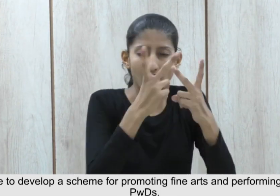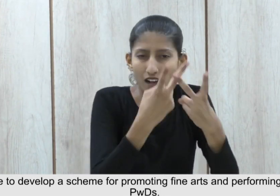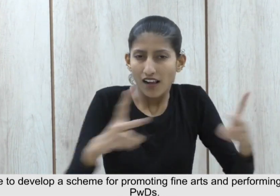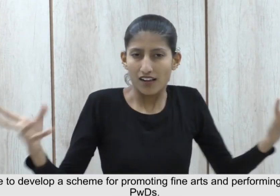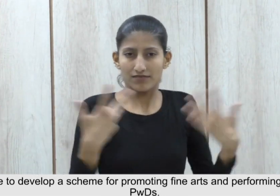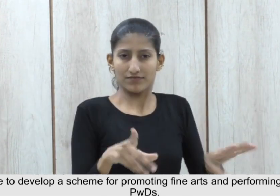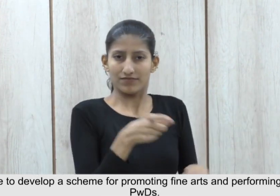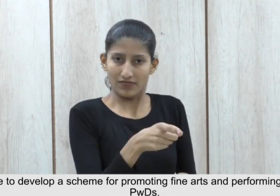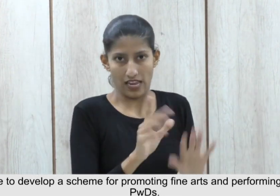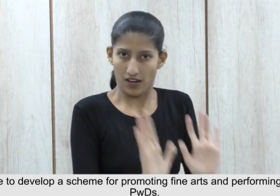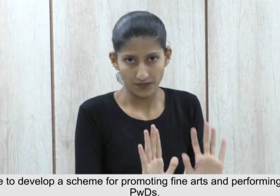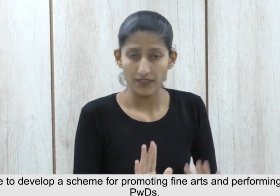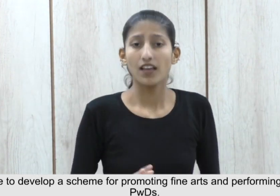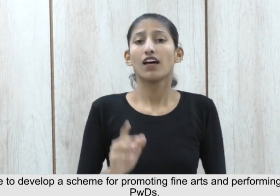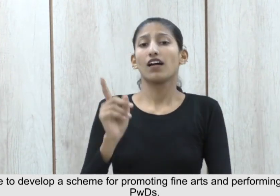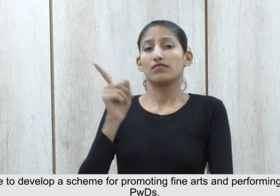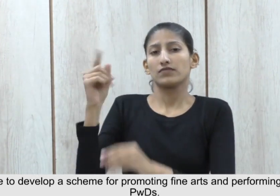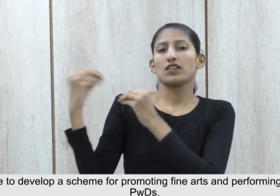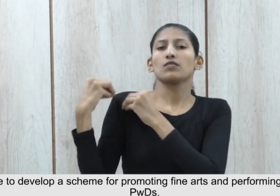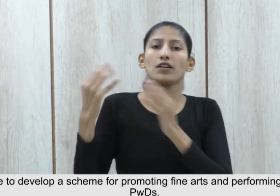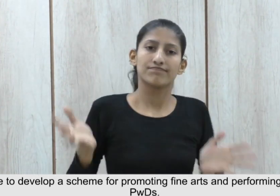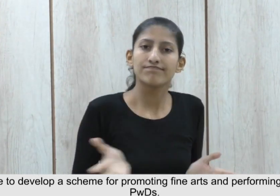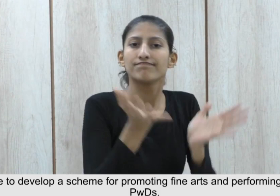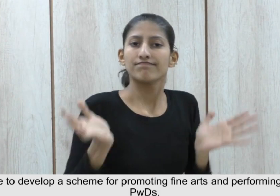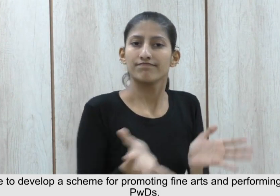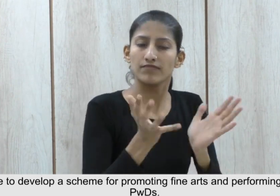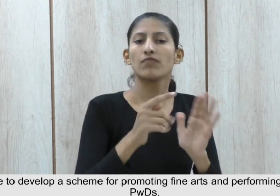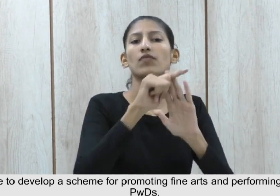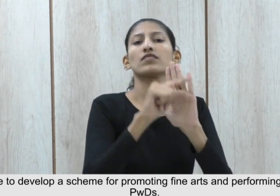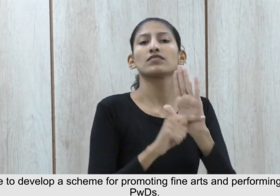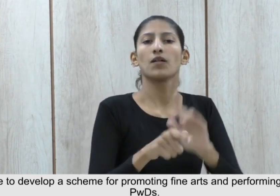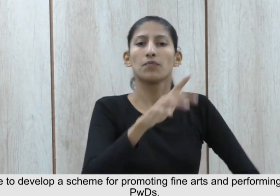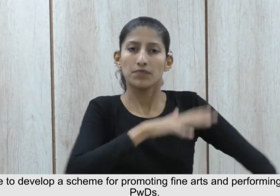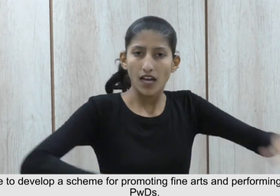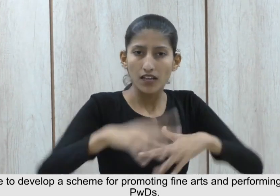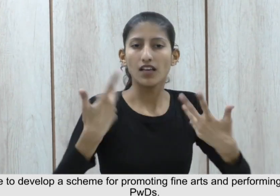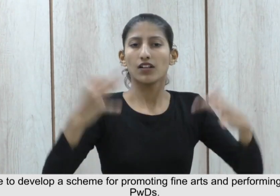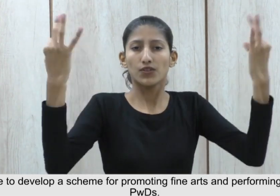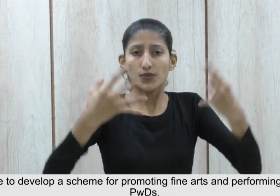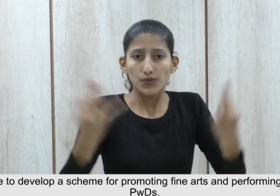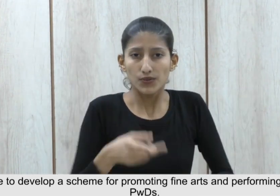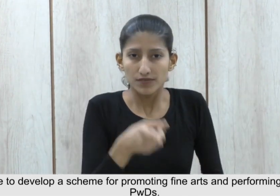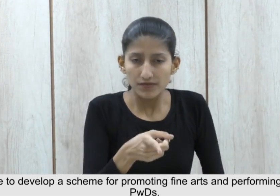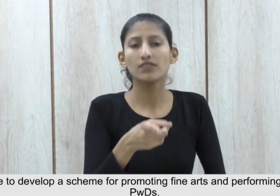amongst PWDs 12.1.